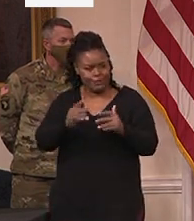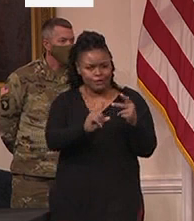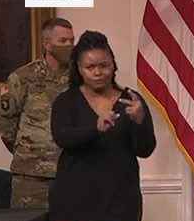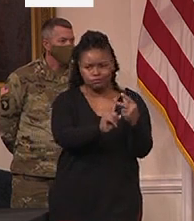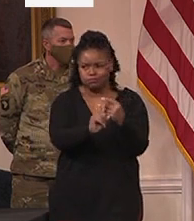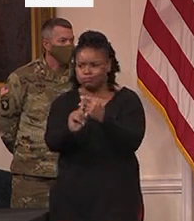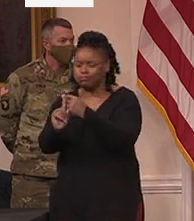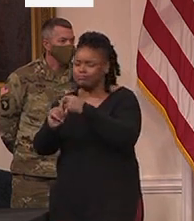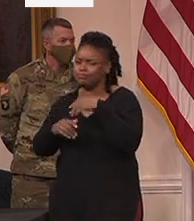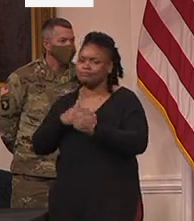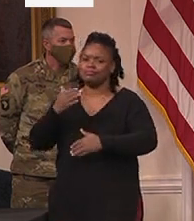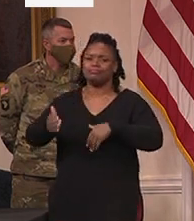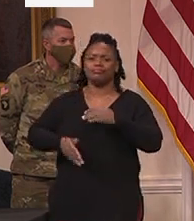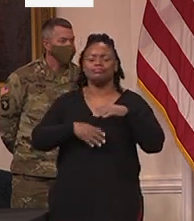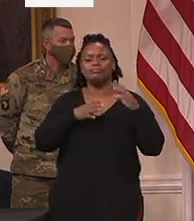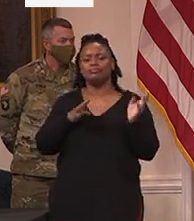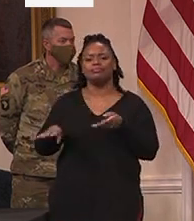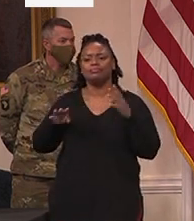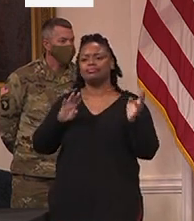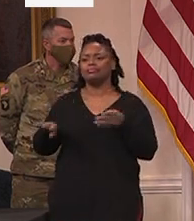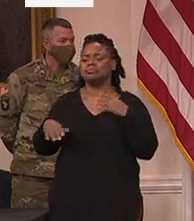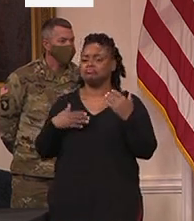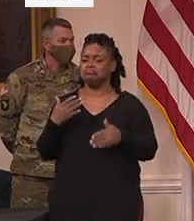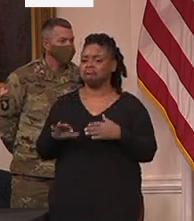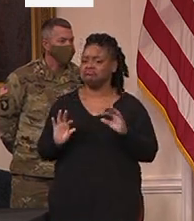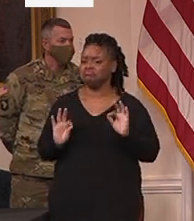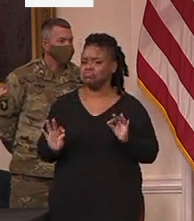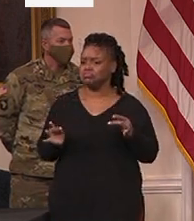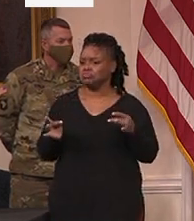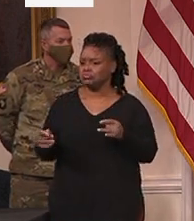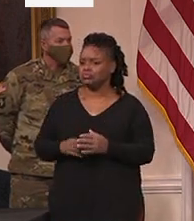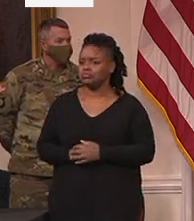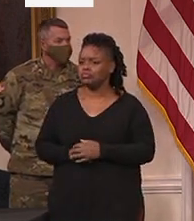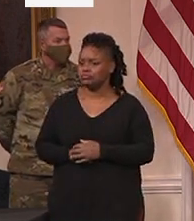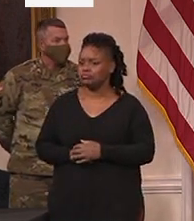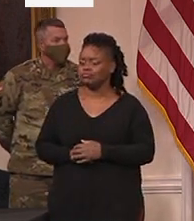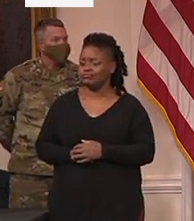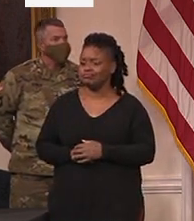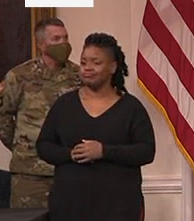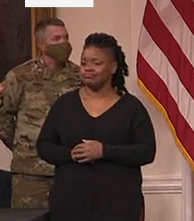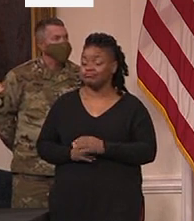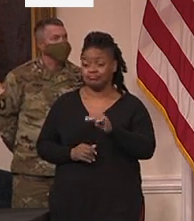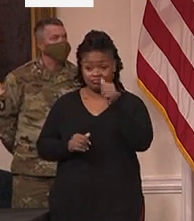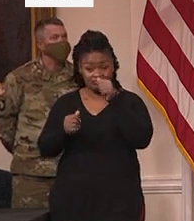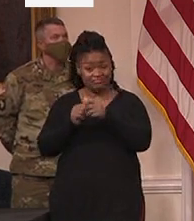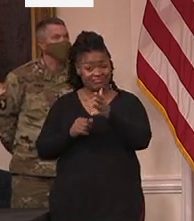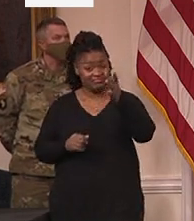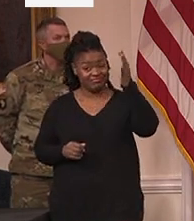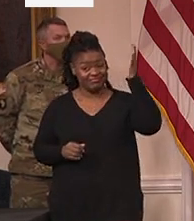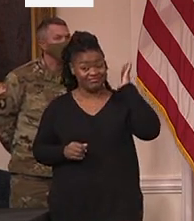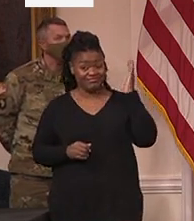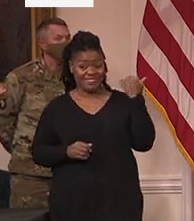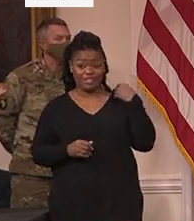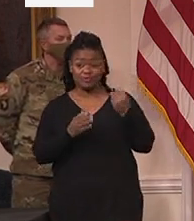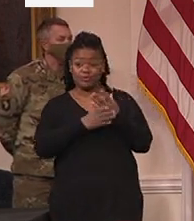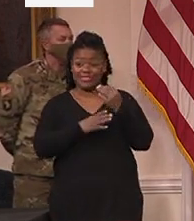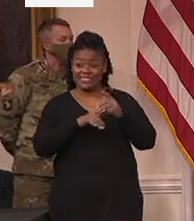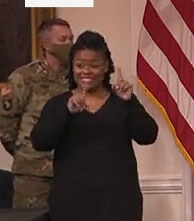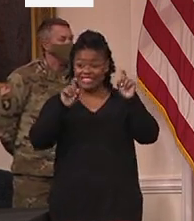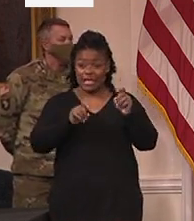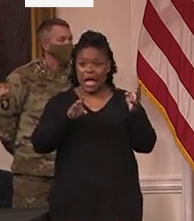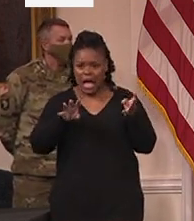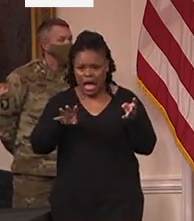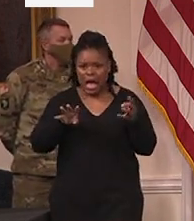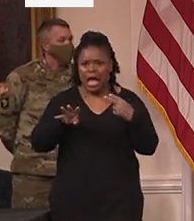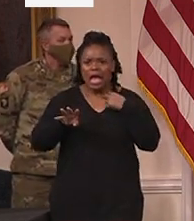when we were back in the spring dealing with testing back when we led the nation. But it took us almost nine